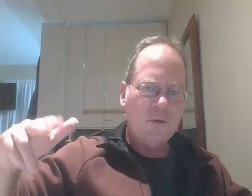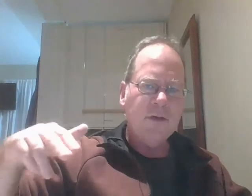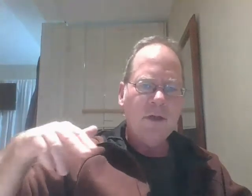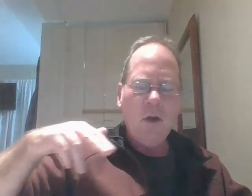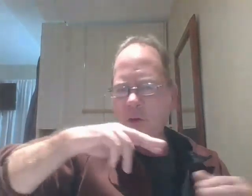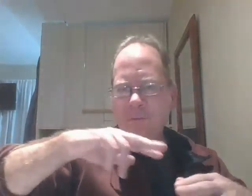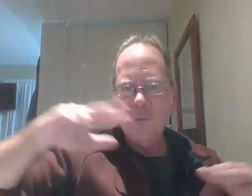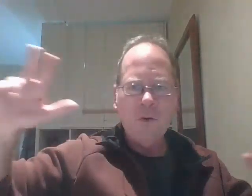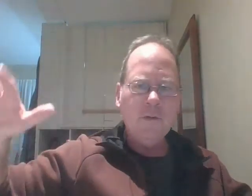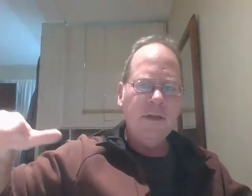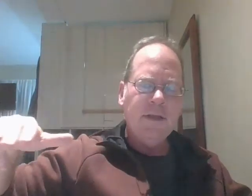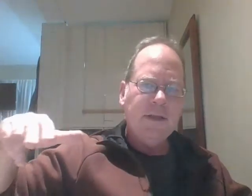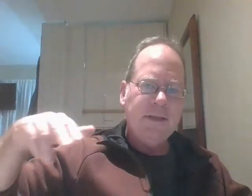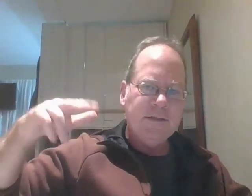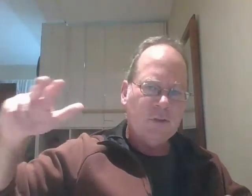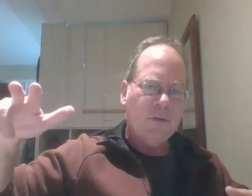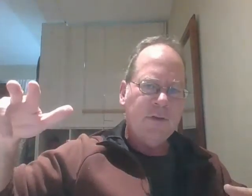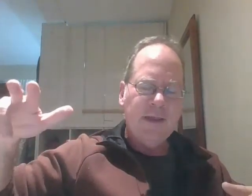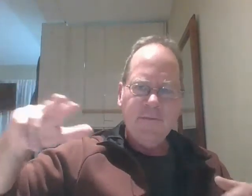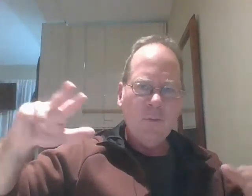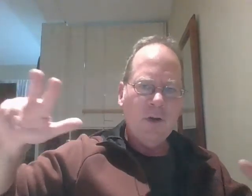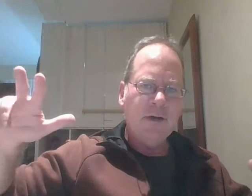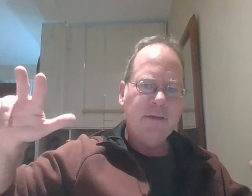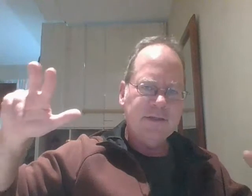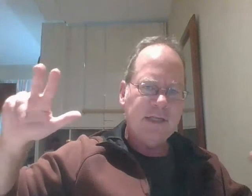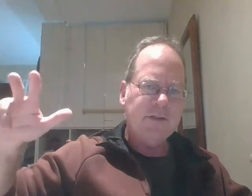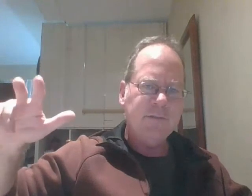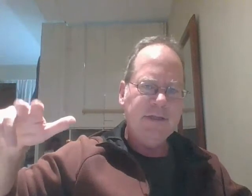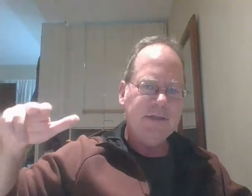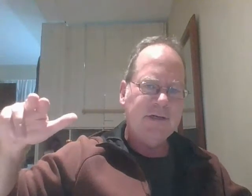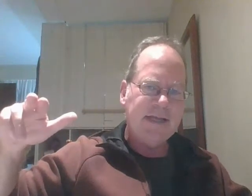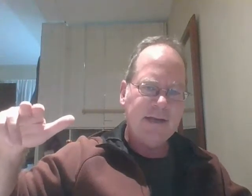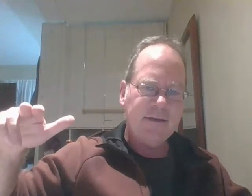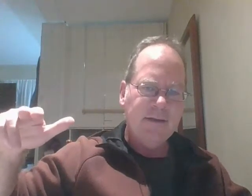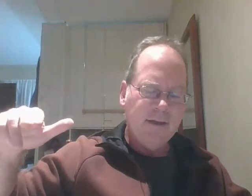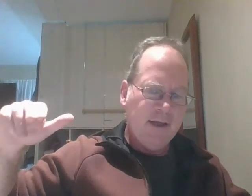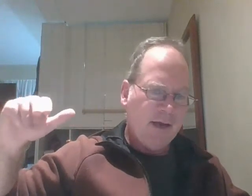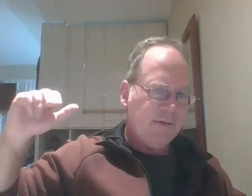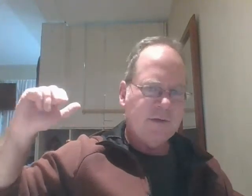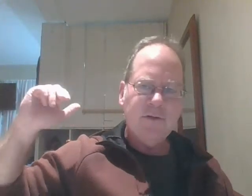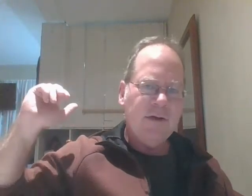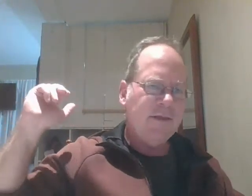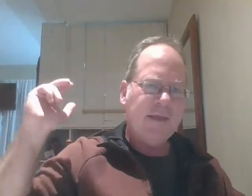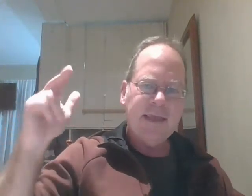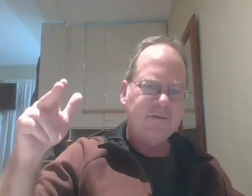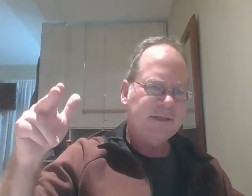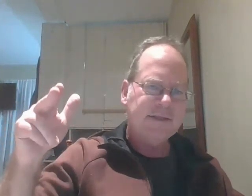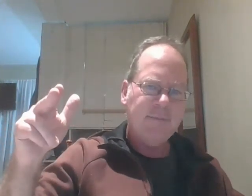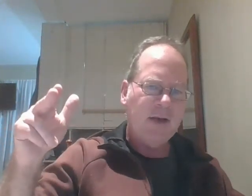all over the world eastern world everywhere the establishment is under attack i believe they're going to do anything they can to try to stay in power